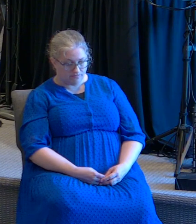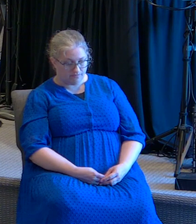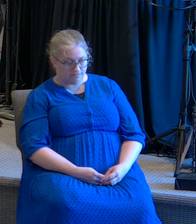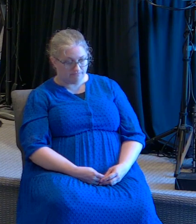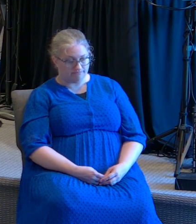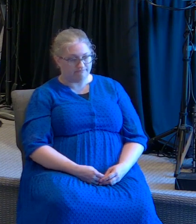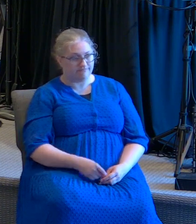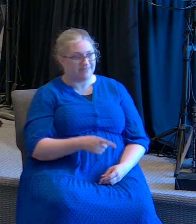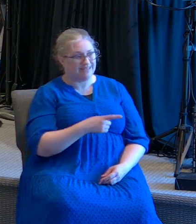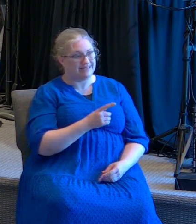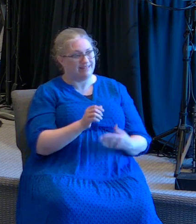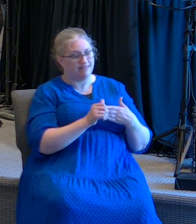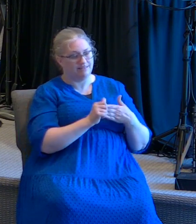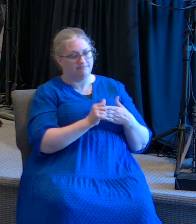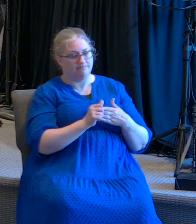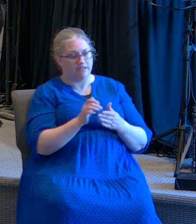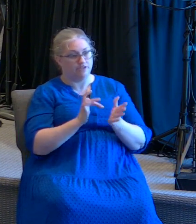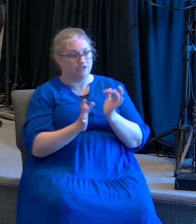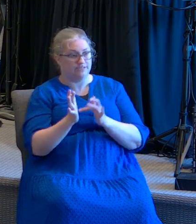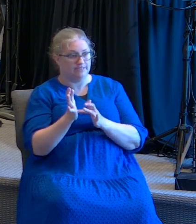they led into the scourging post